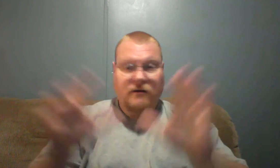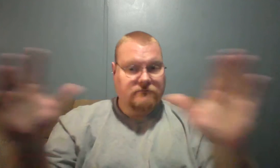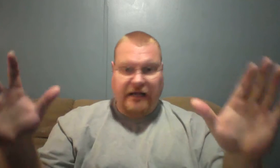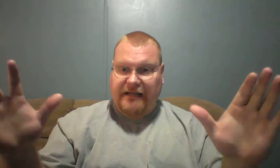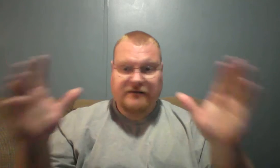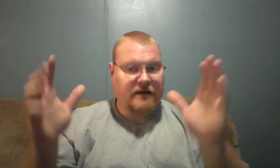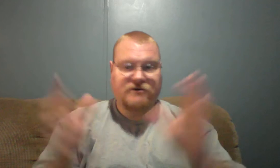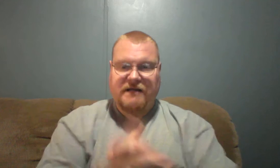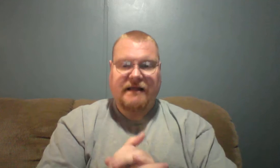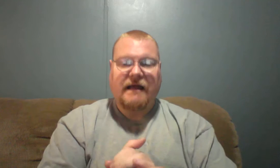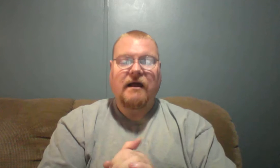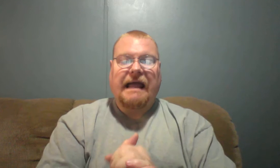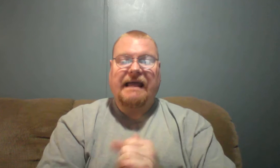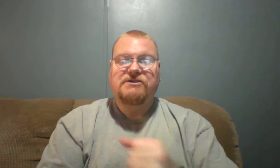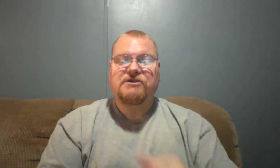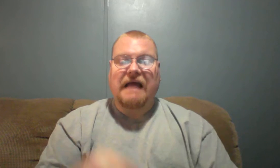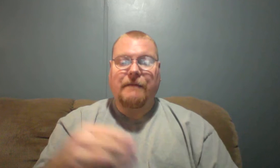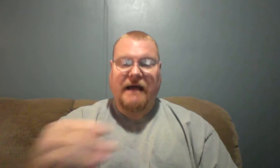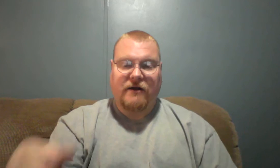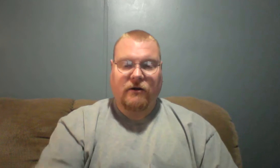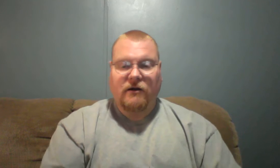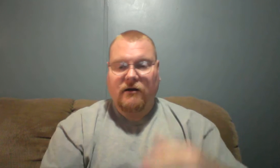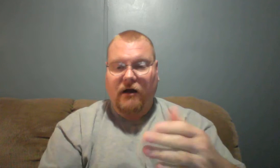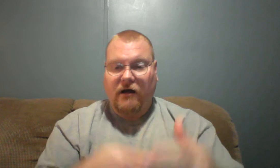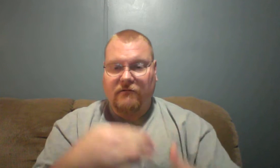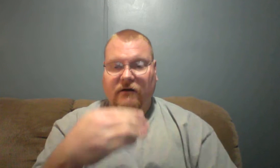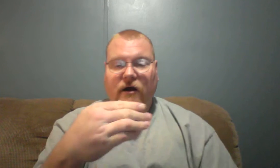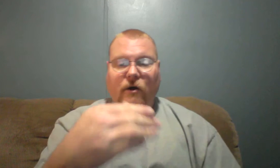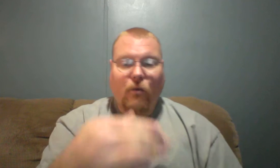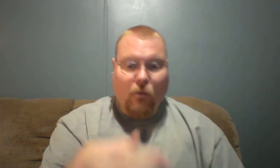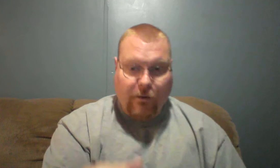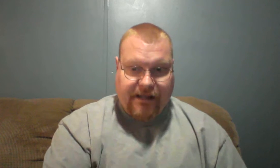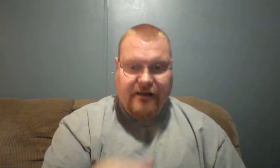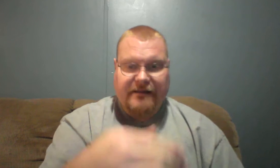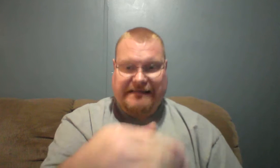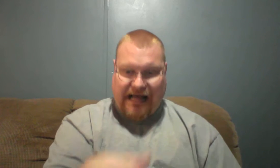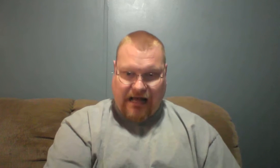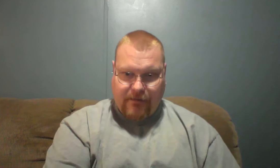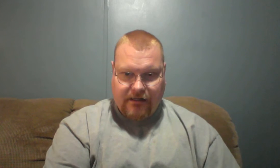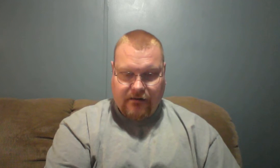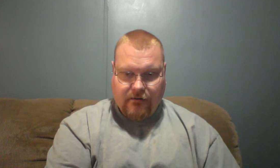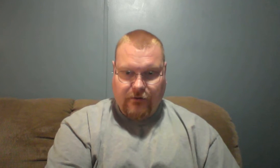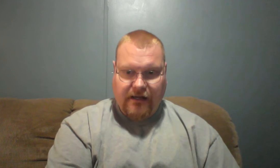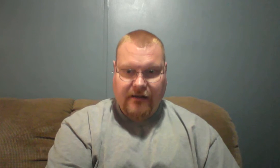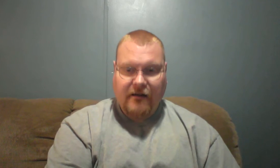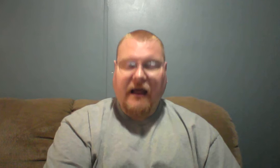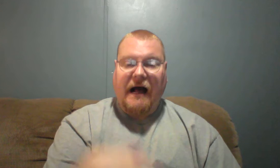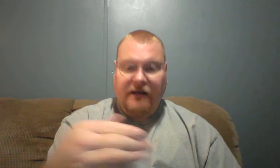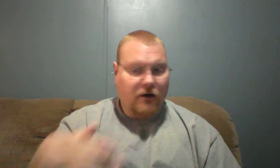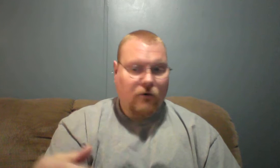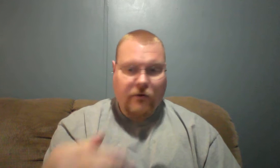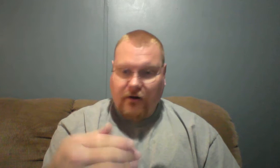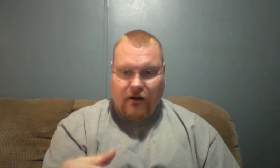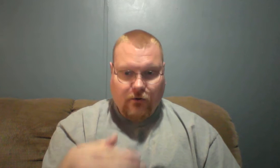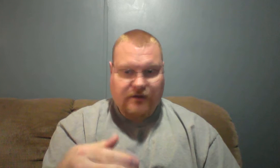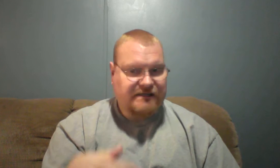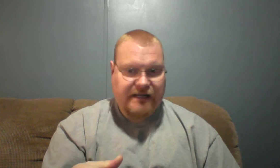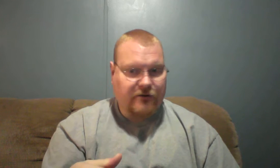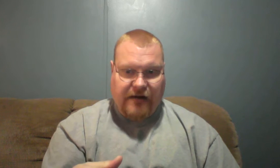I get to understand that. It's just a matter of when? The timing. Okay? I know we're not going to see the wrath